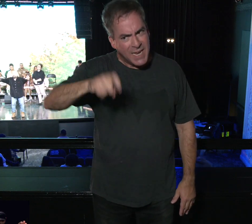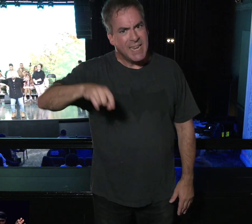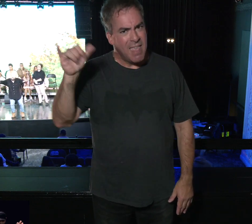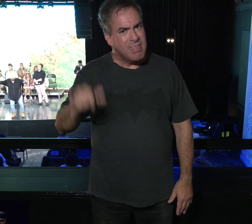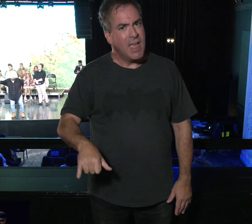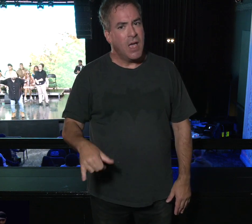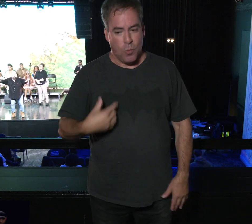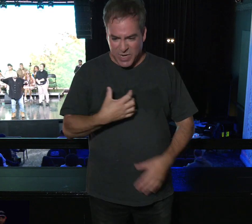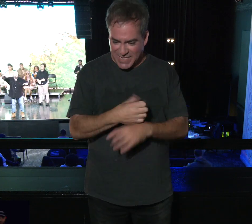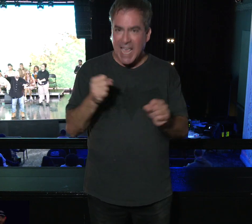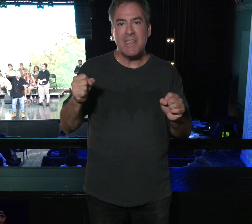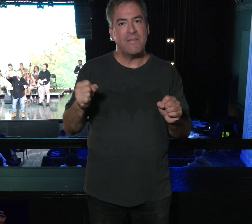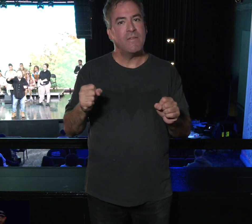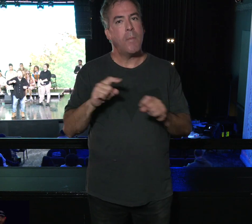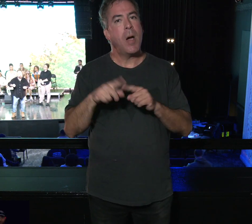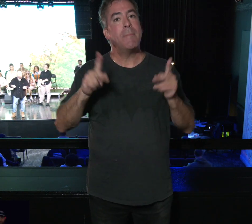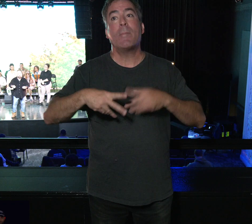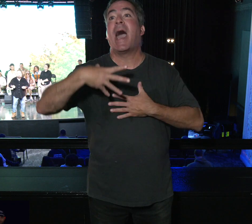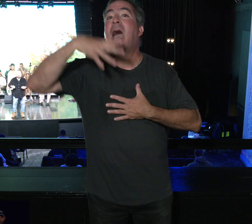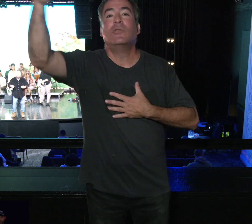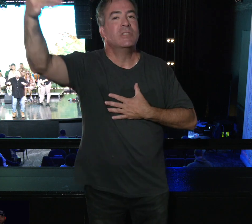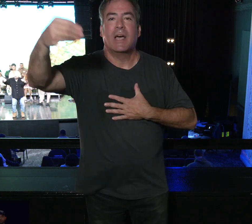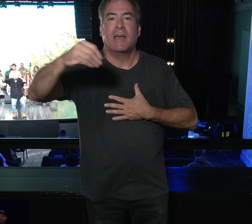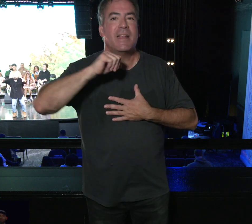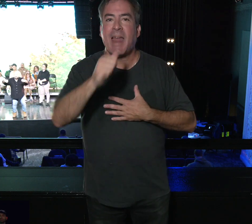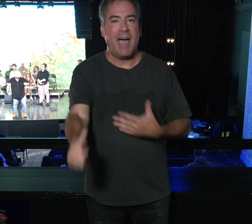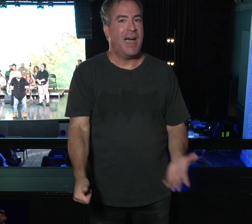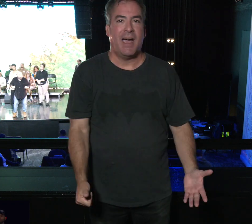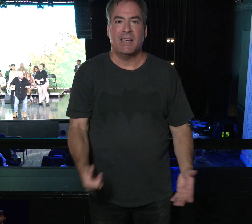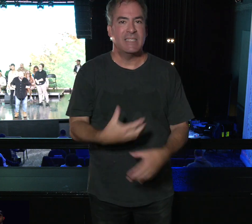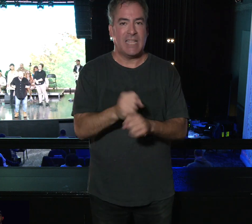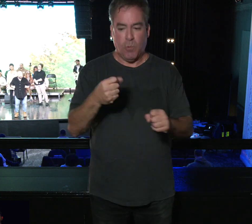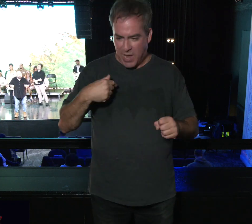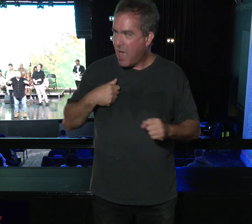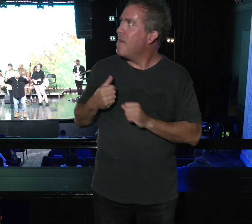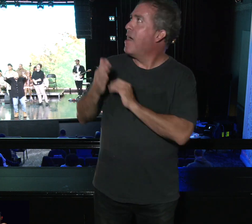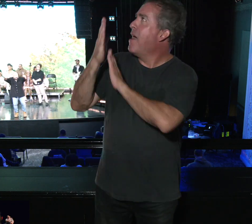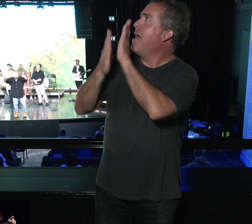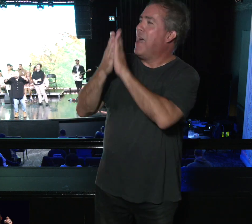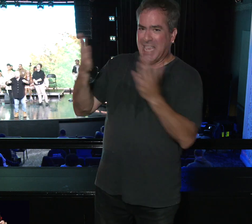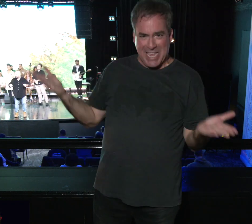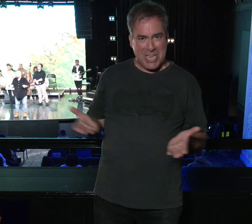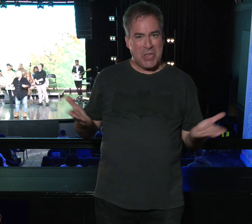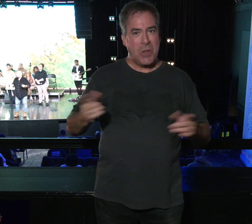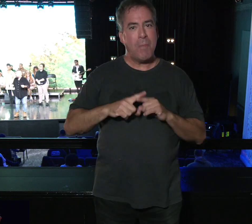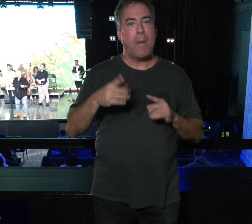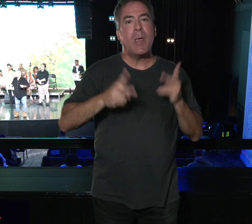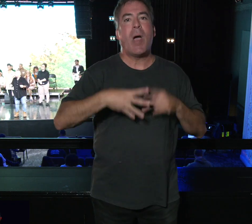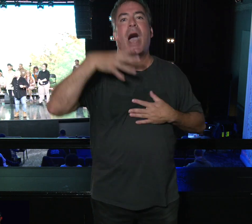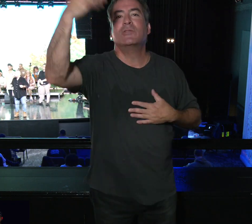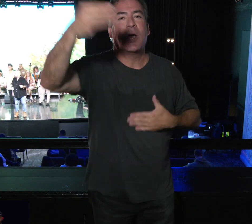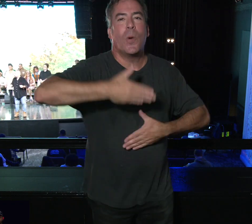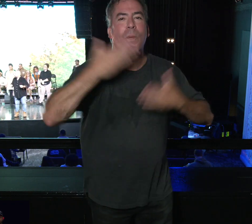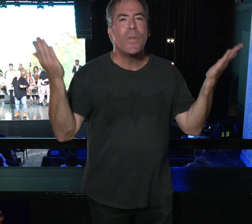We're safe in the upper room. But people outside aren't. We've got the presence of God in the upper room. But people outside don't.